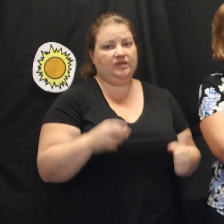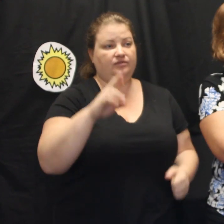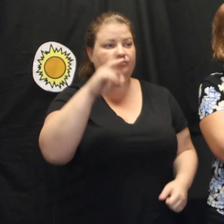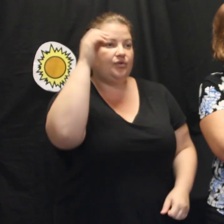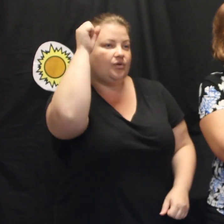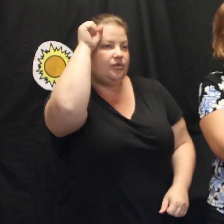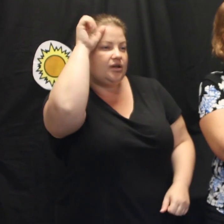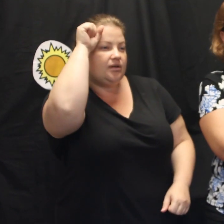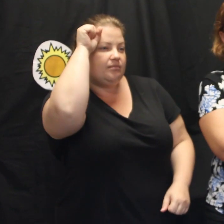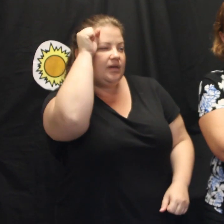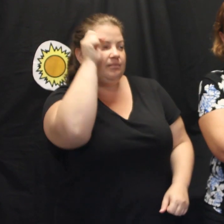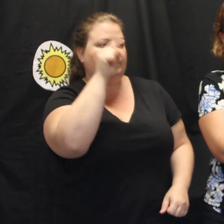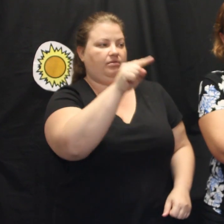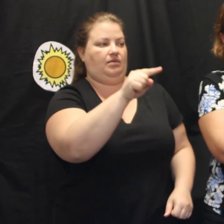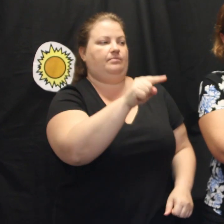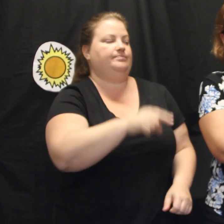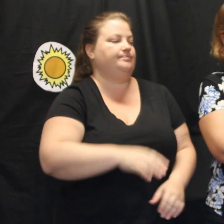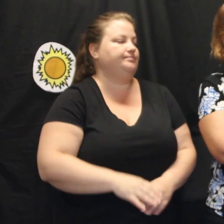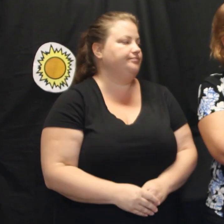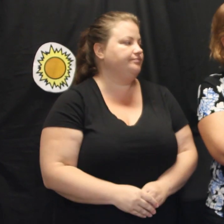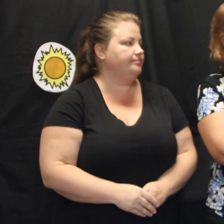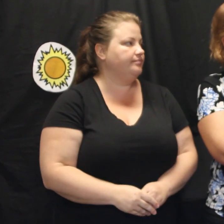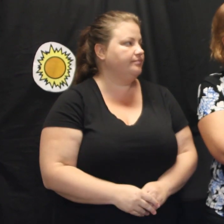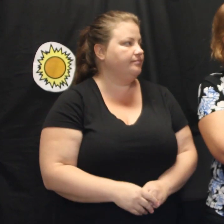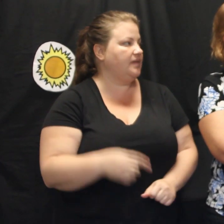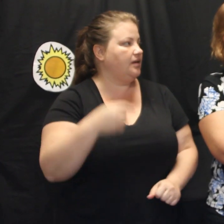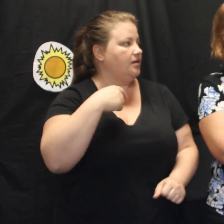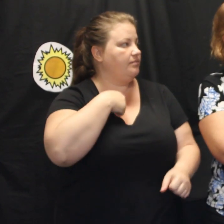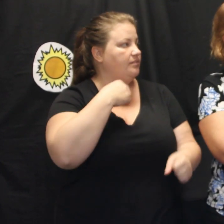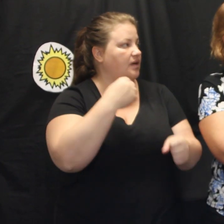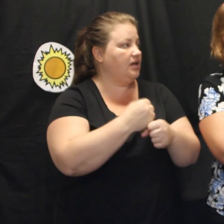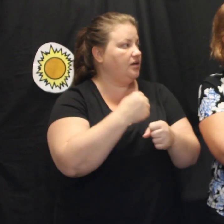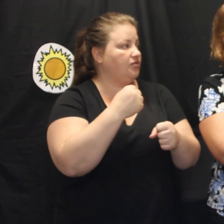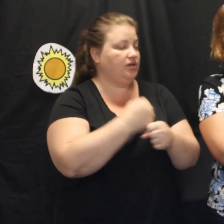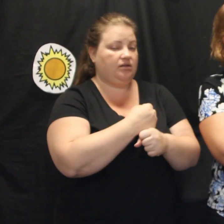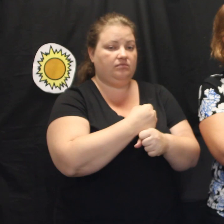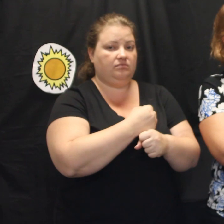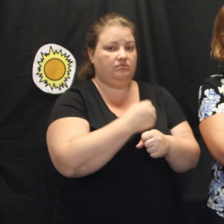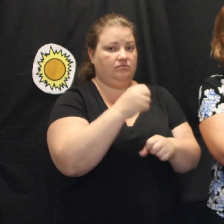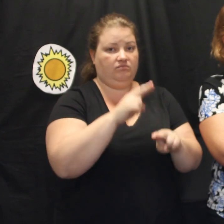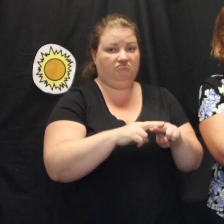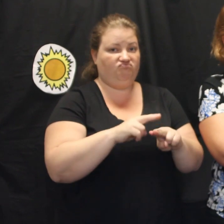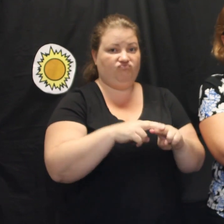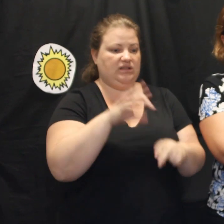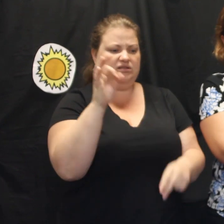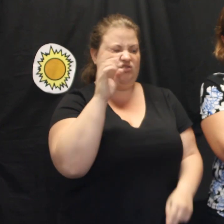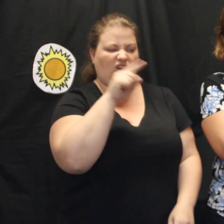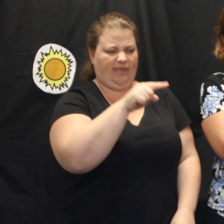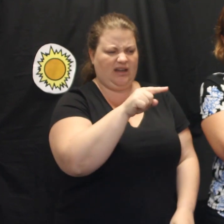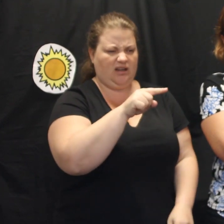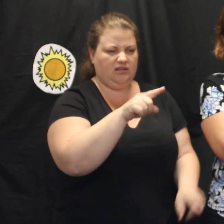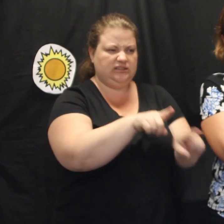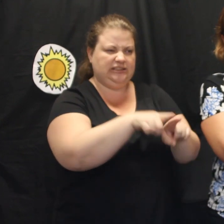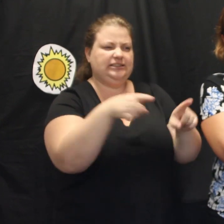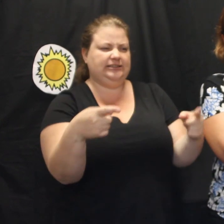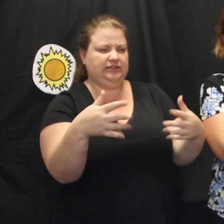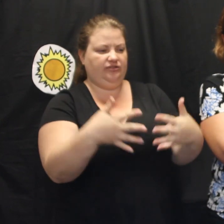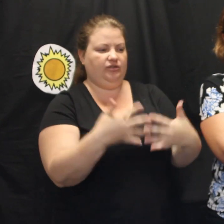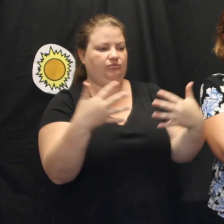My Grandad wasn't there. My Grandad was in a different war. That's where he earned his medals.